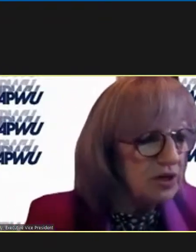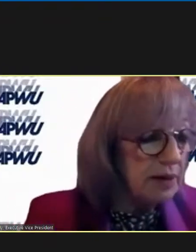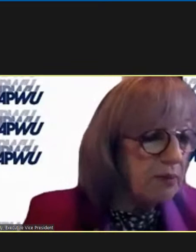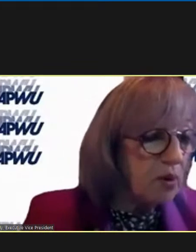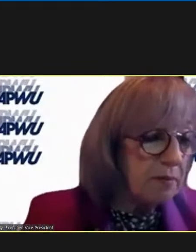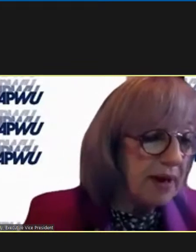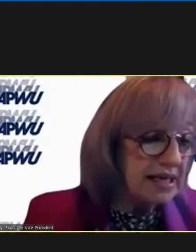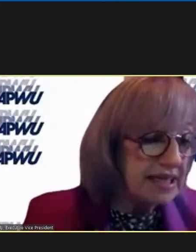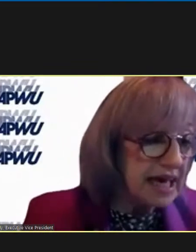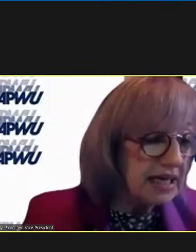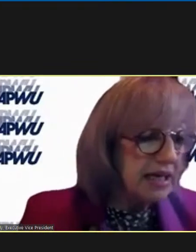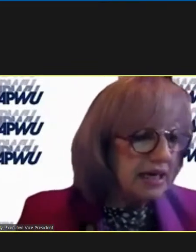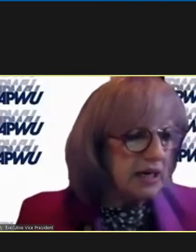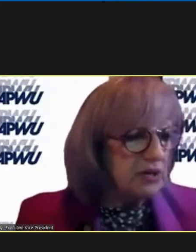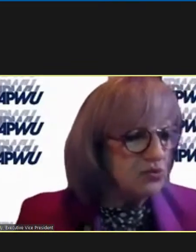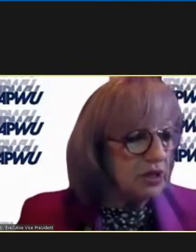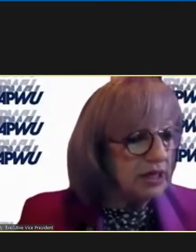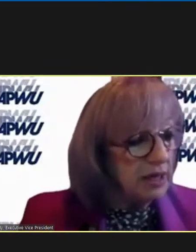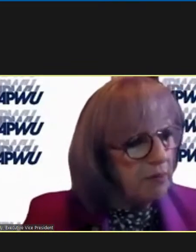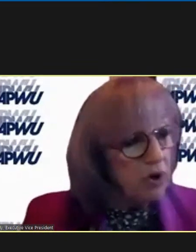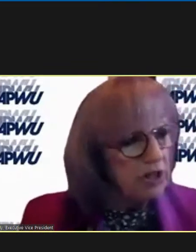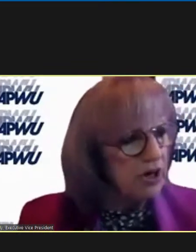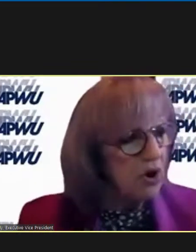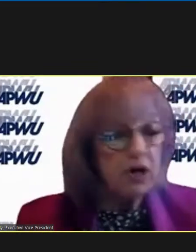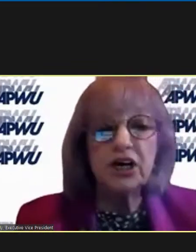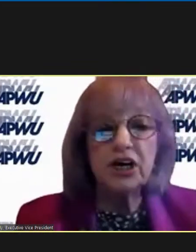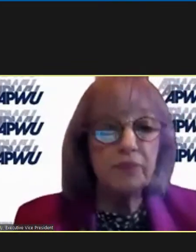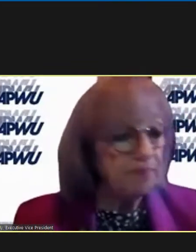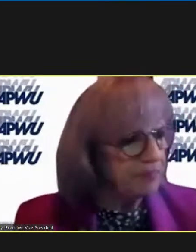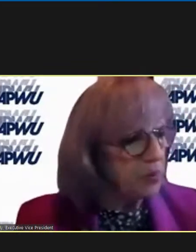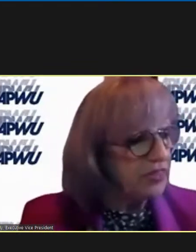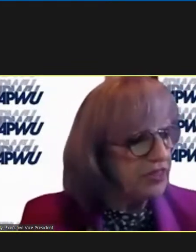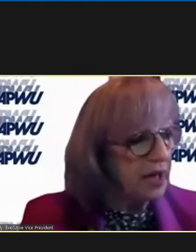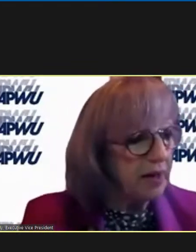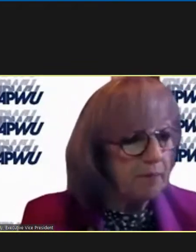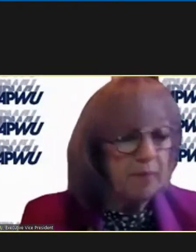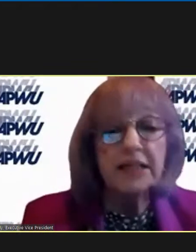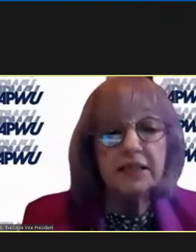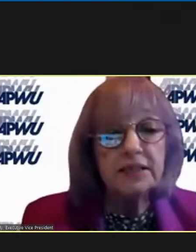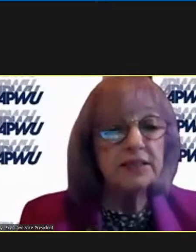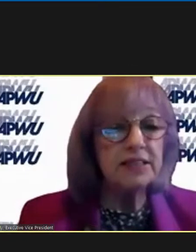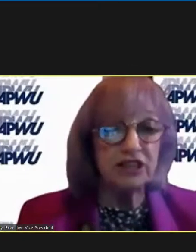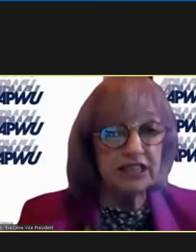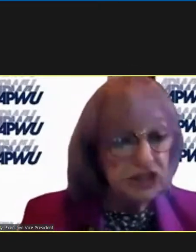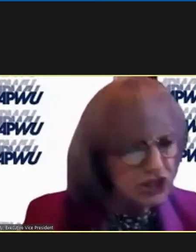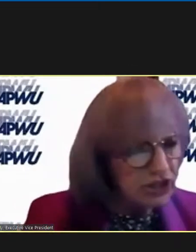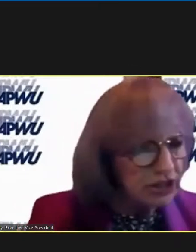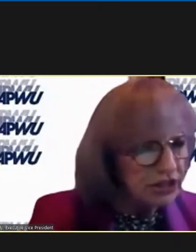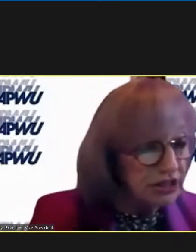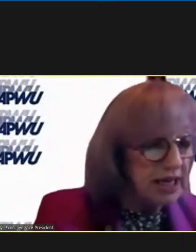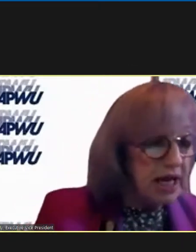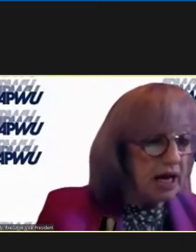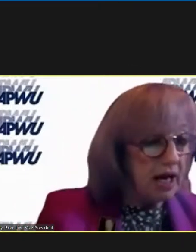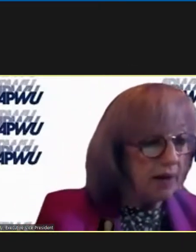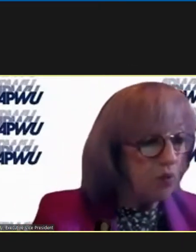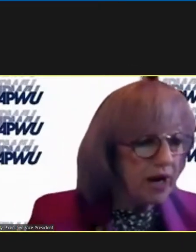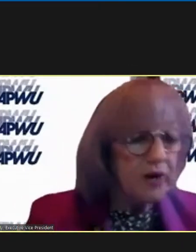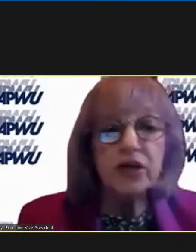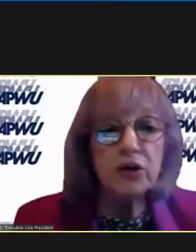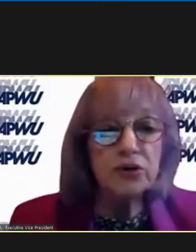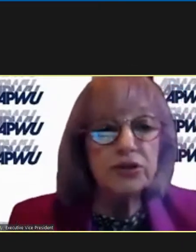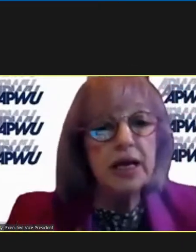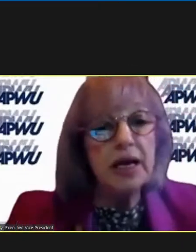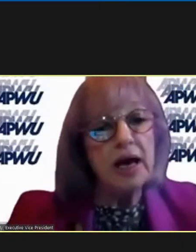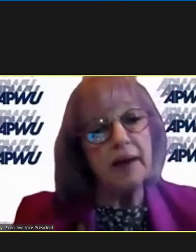it was really important back then it was really important also with uh buttons the t-shirts um